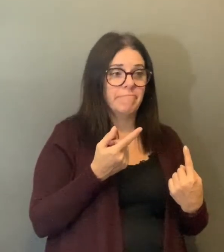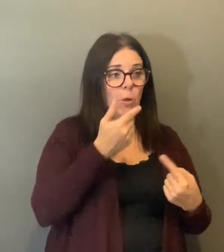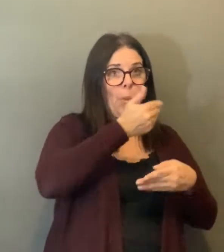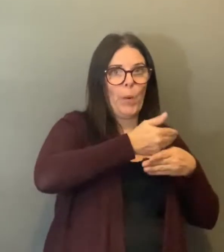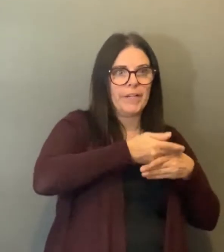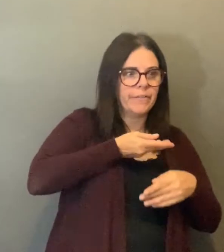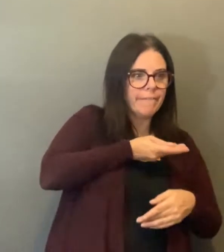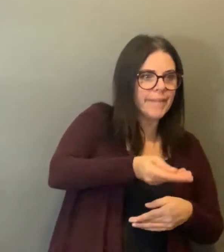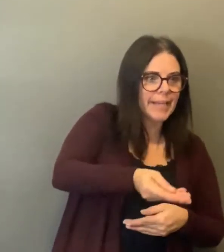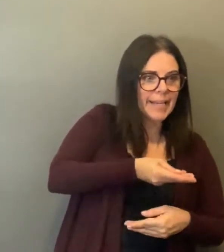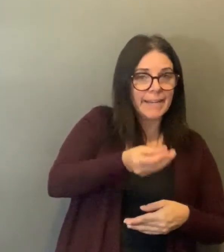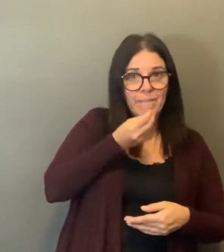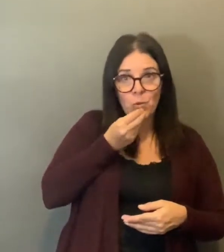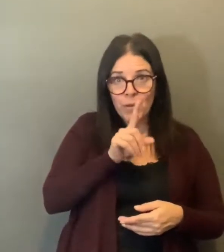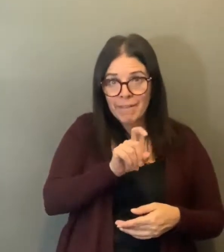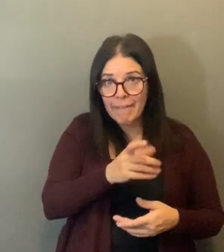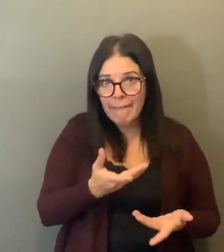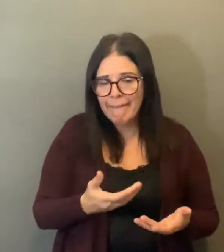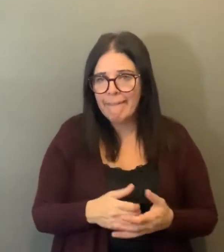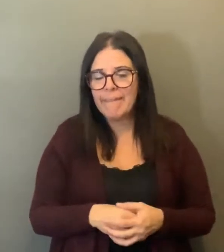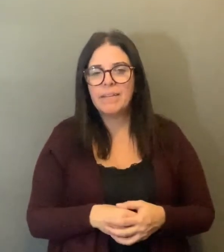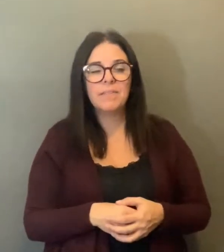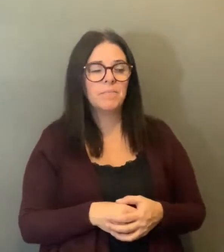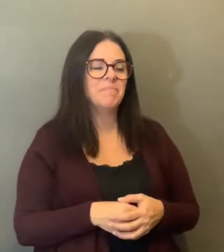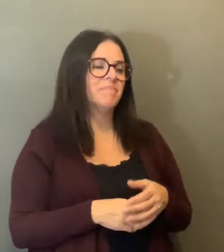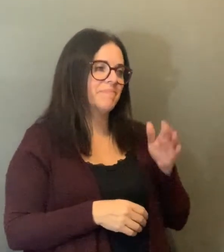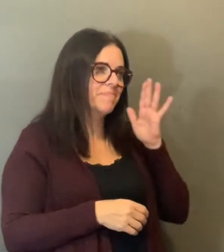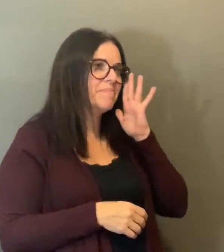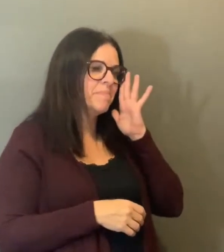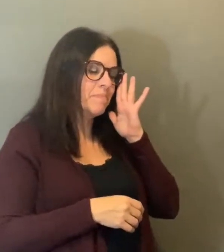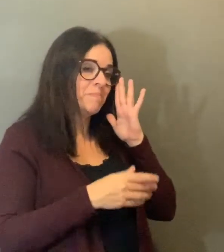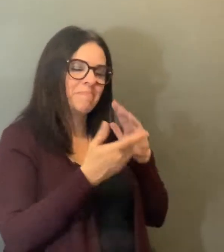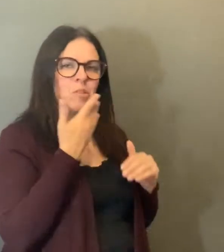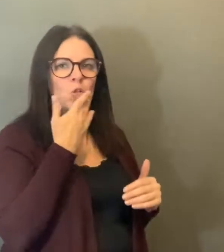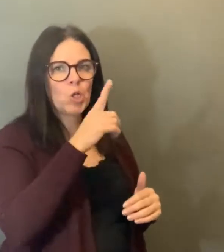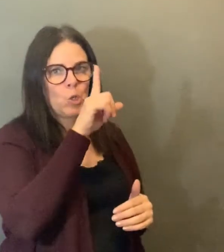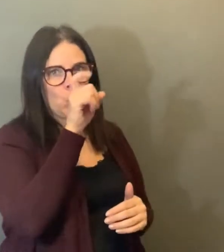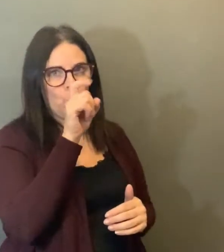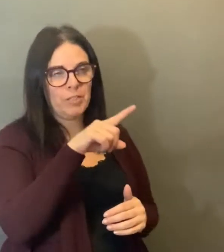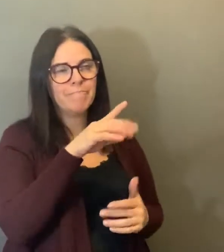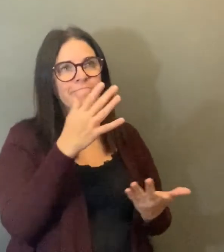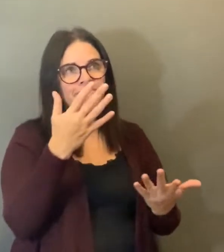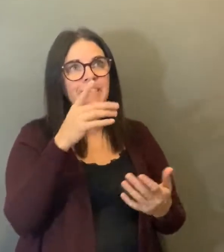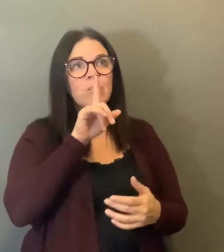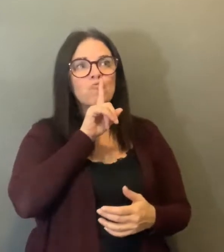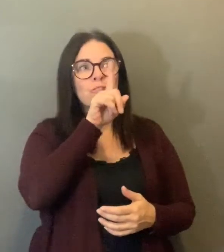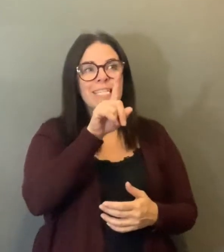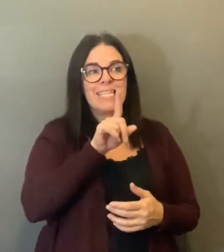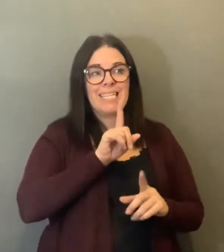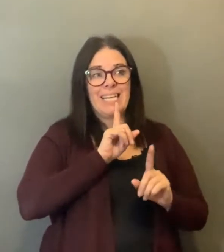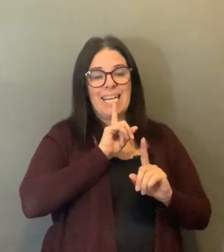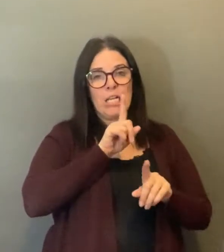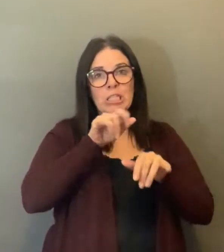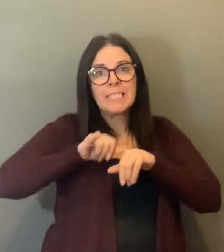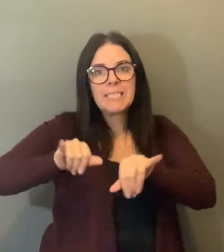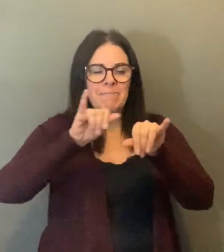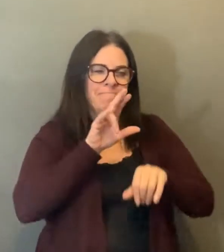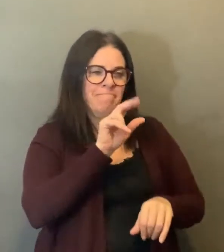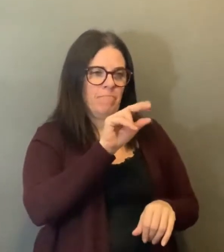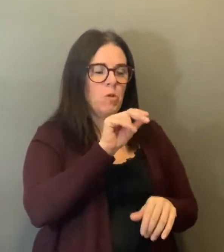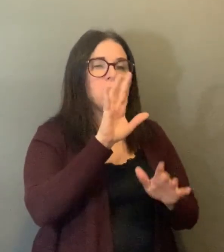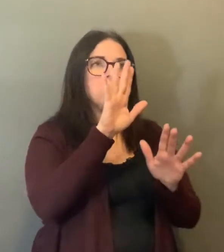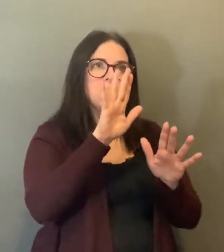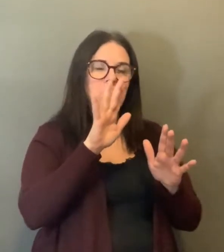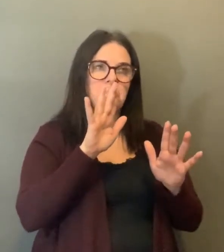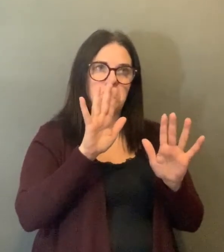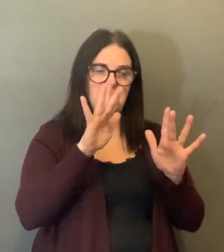positive just self-isolate, be locked in a room and fed through the window? So, good question. And I think that